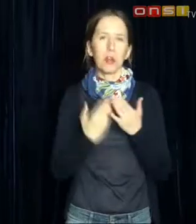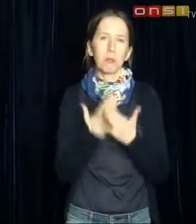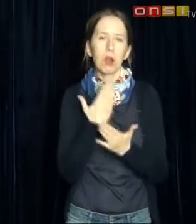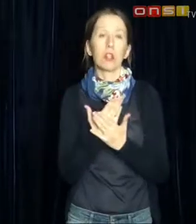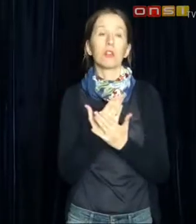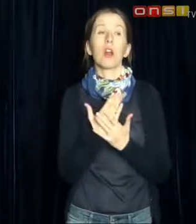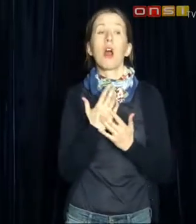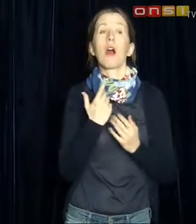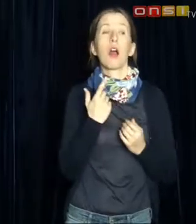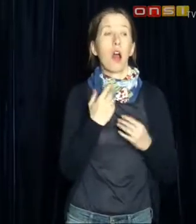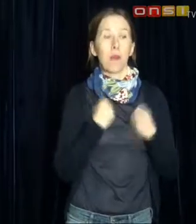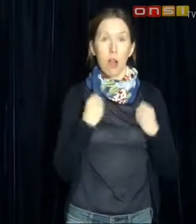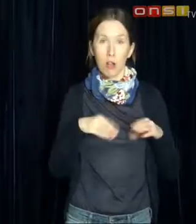Why wouldn't use I'd That's fine. I